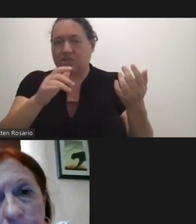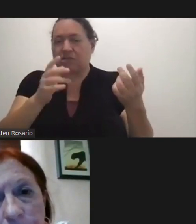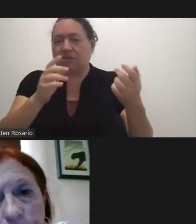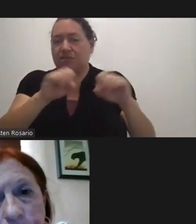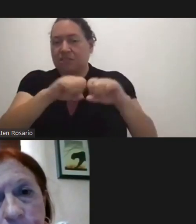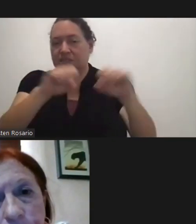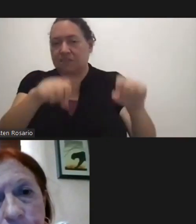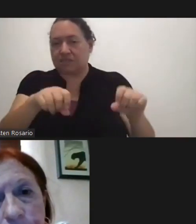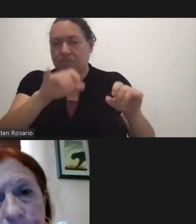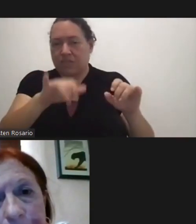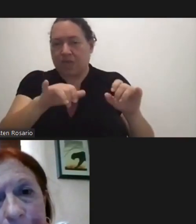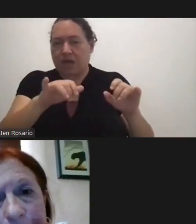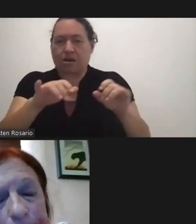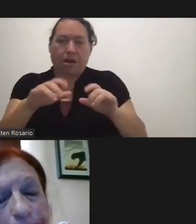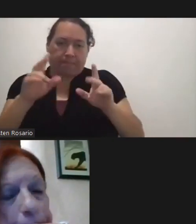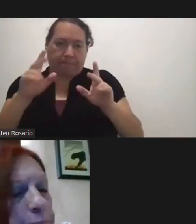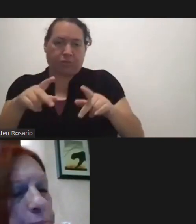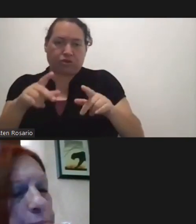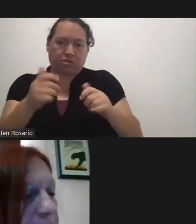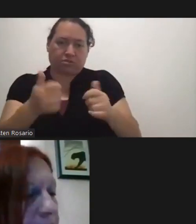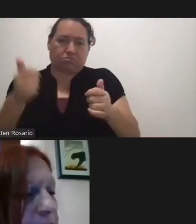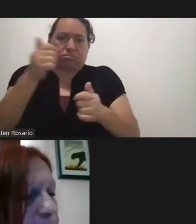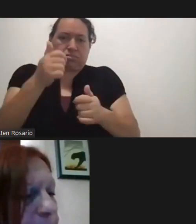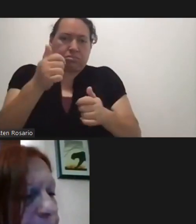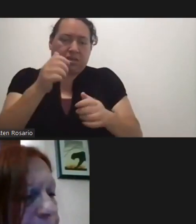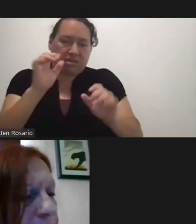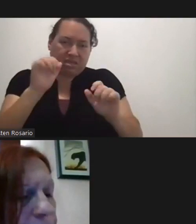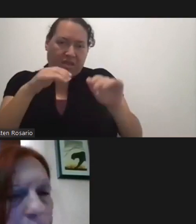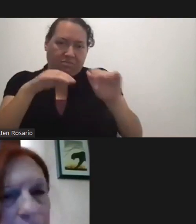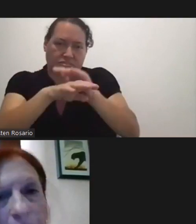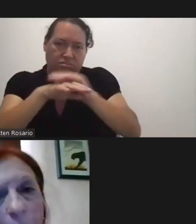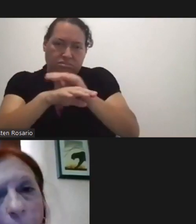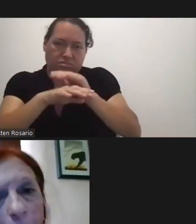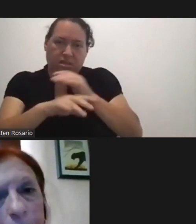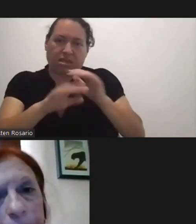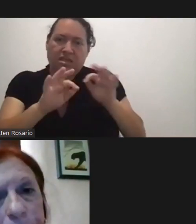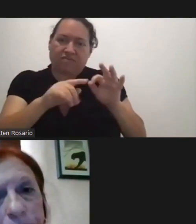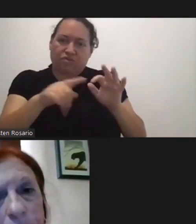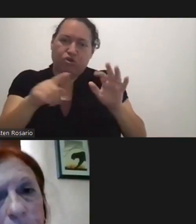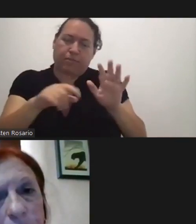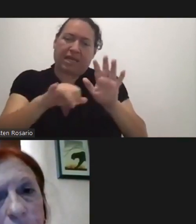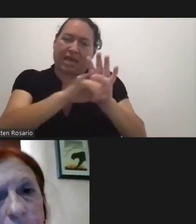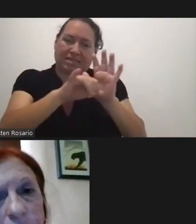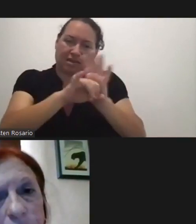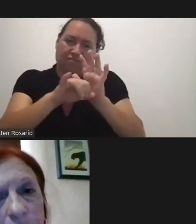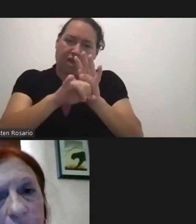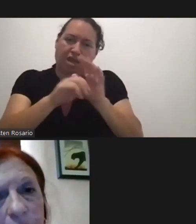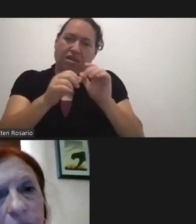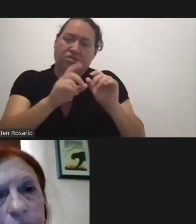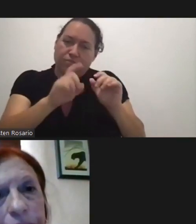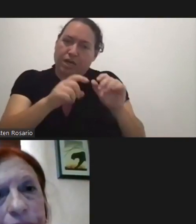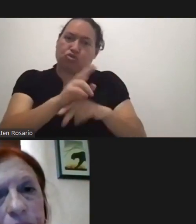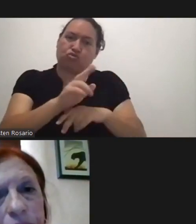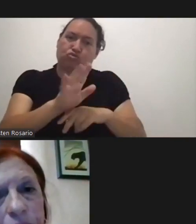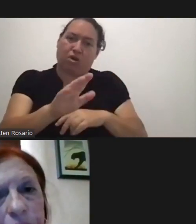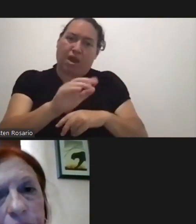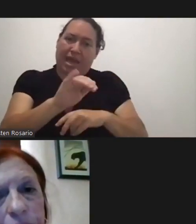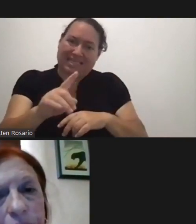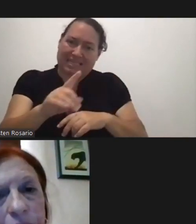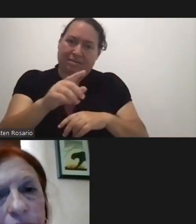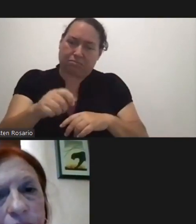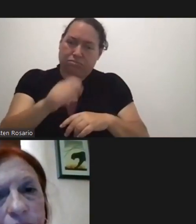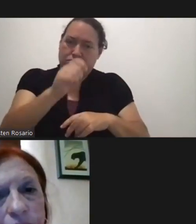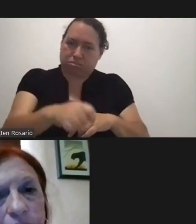Can Access And Query To Confirm Whether Or Not You Have Been Identified With Your Identification As Part Of That